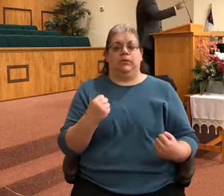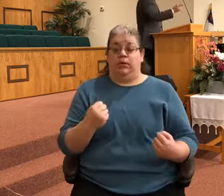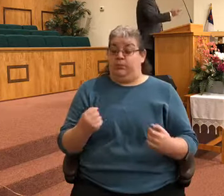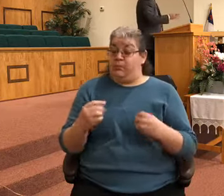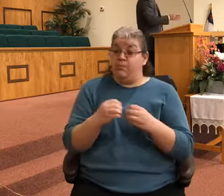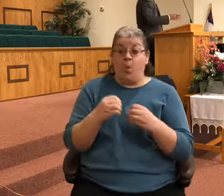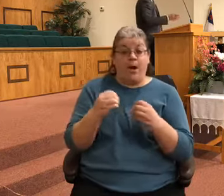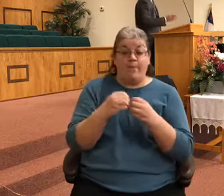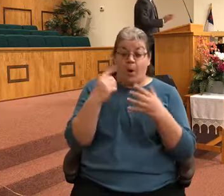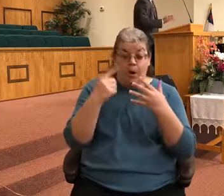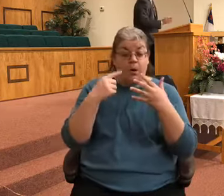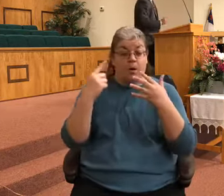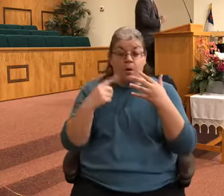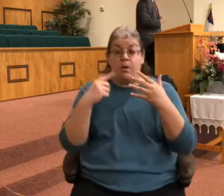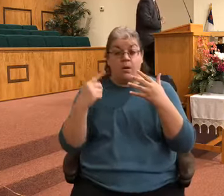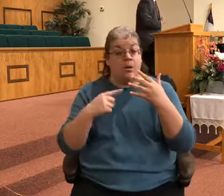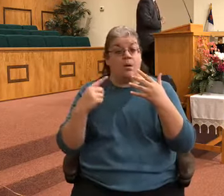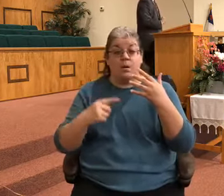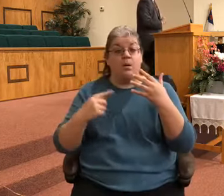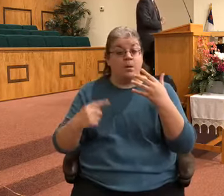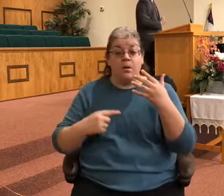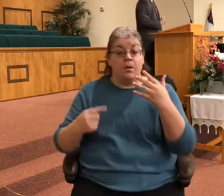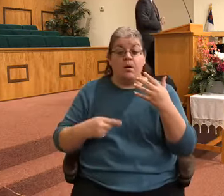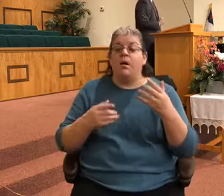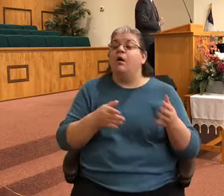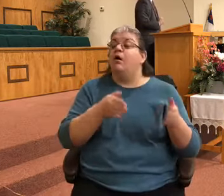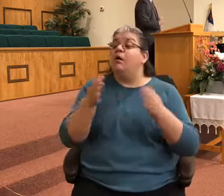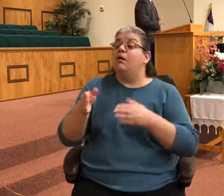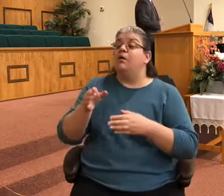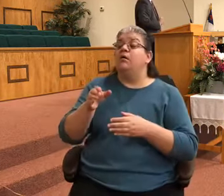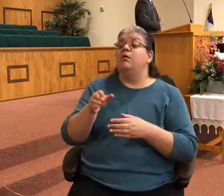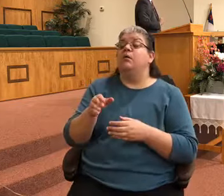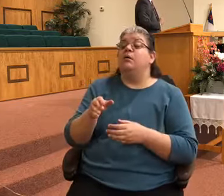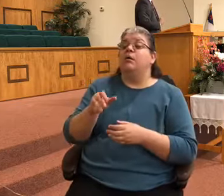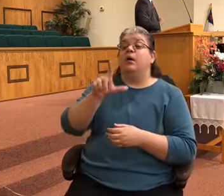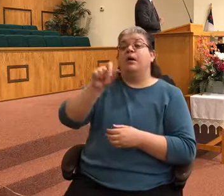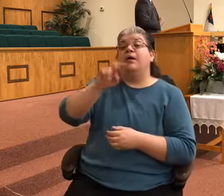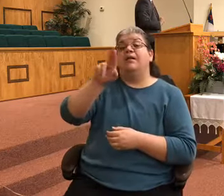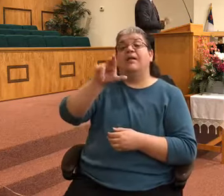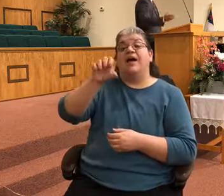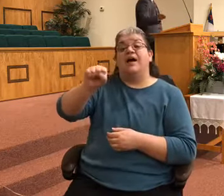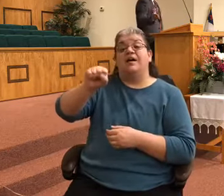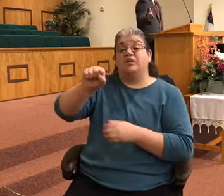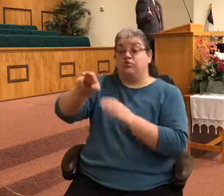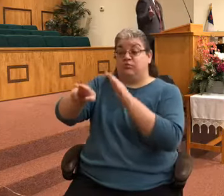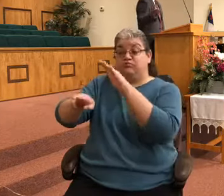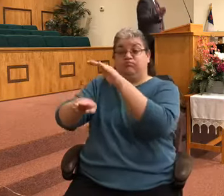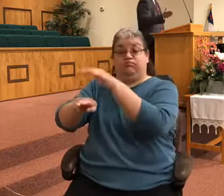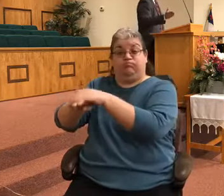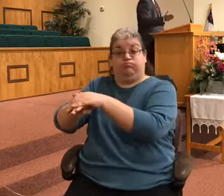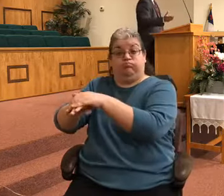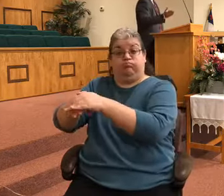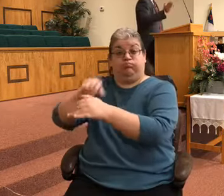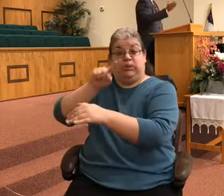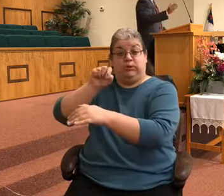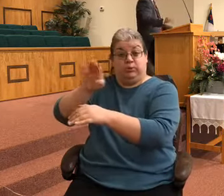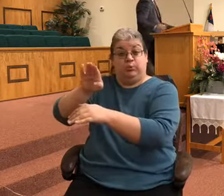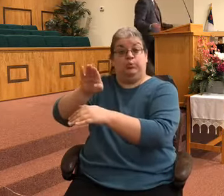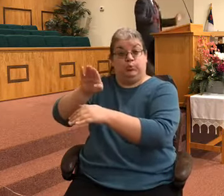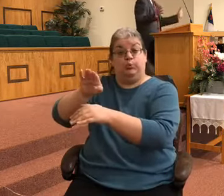we move to the tomb of Lazarus in John chapter 11. Mary and Martha are brokenhearted. They've cried